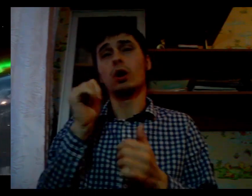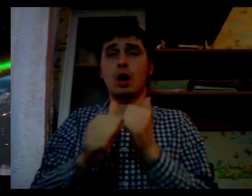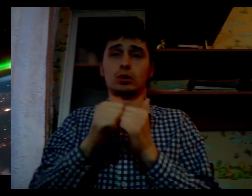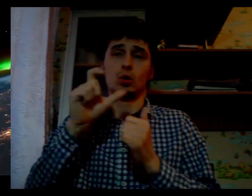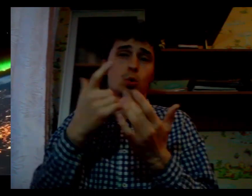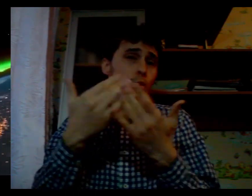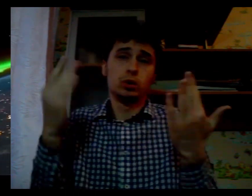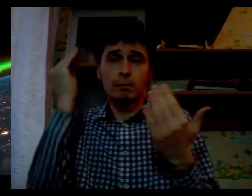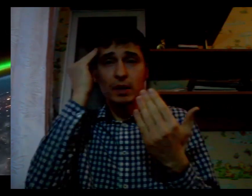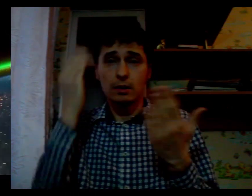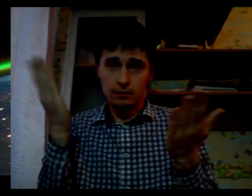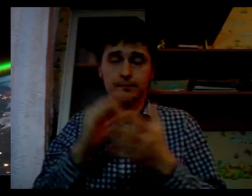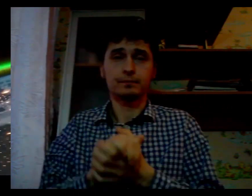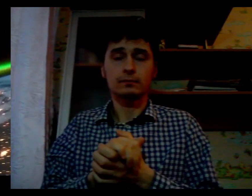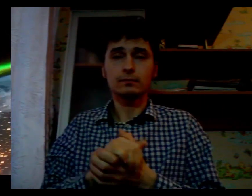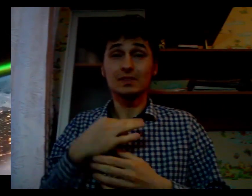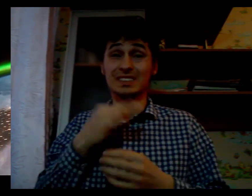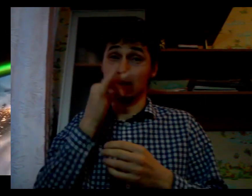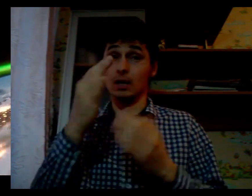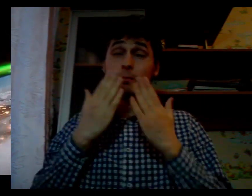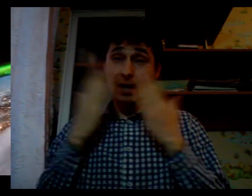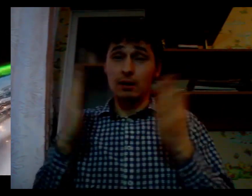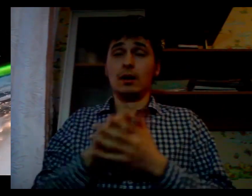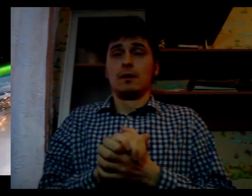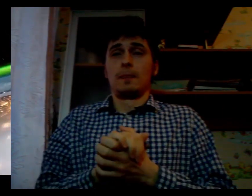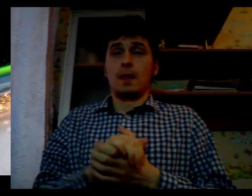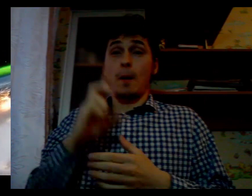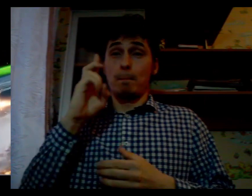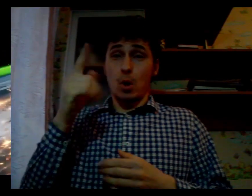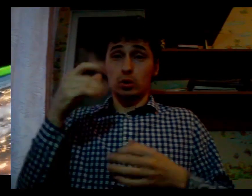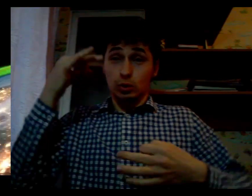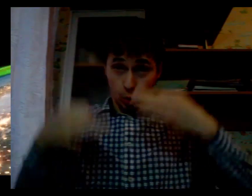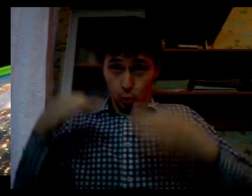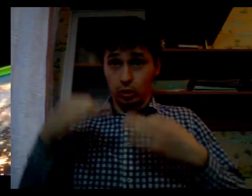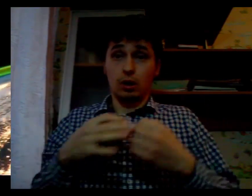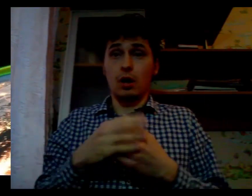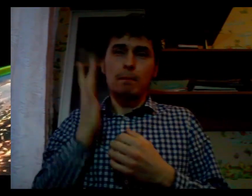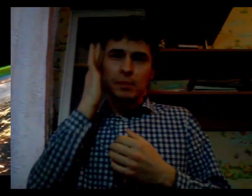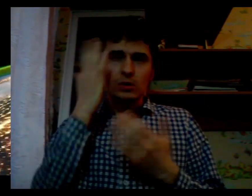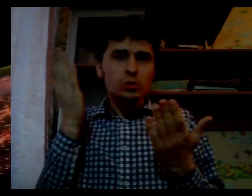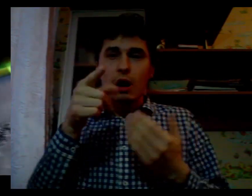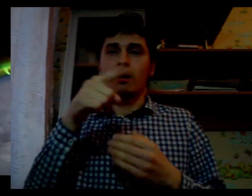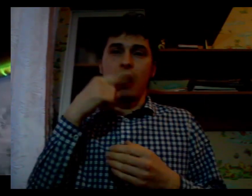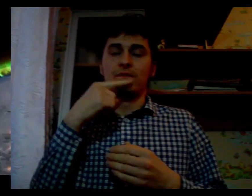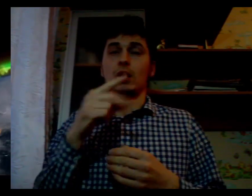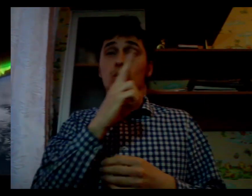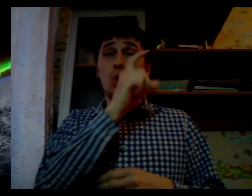Realizing this goal will require an intrepidorial spirit, a new generation of scientists.